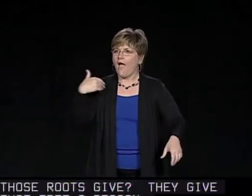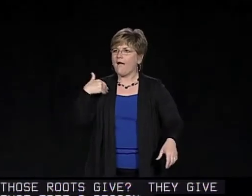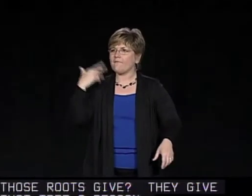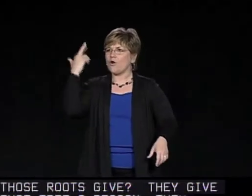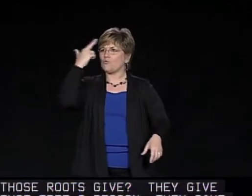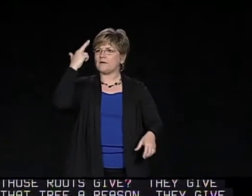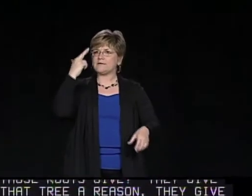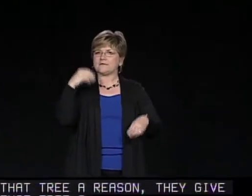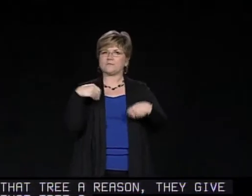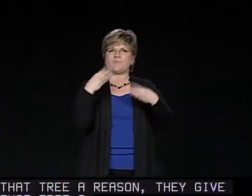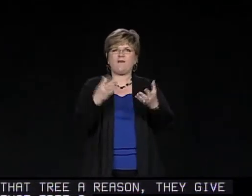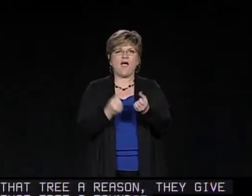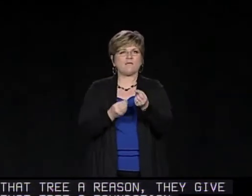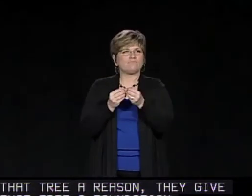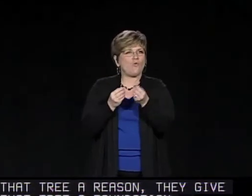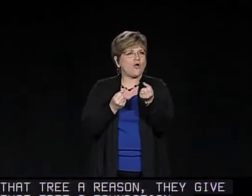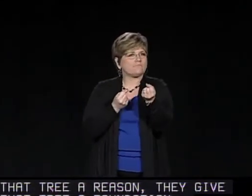There's something to hold on to.